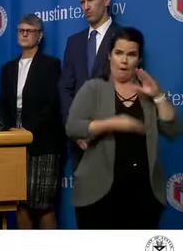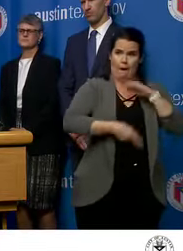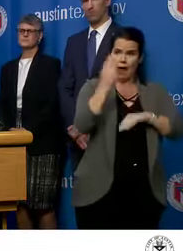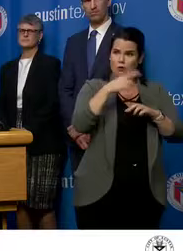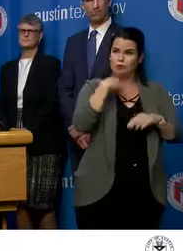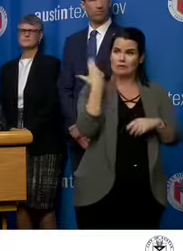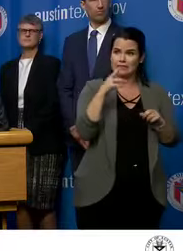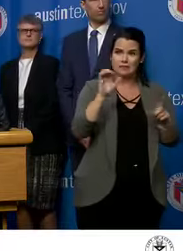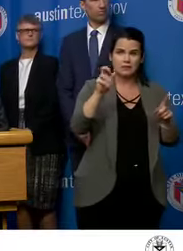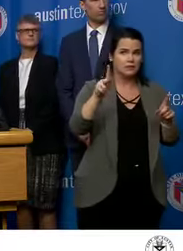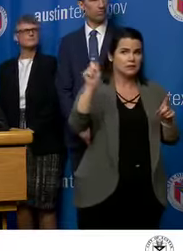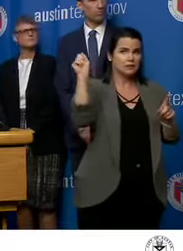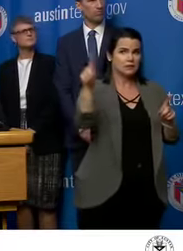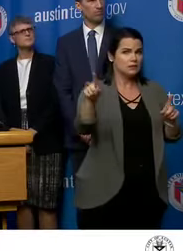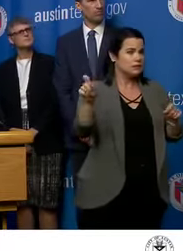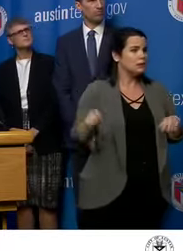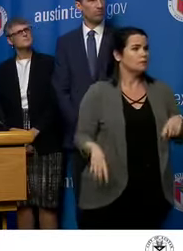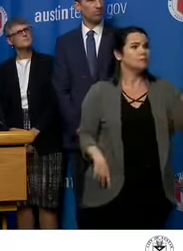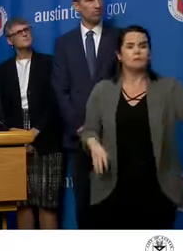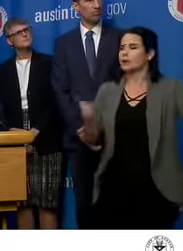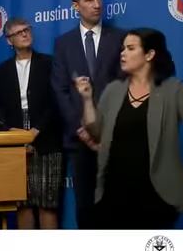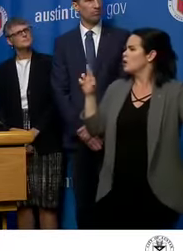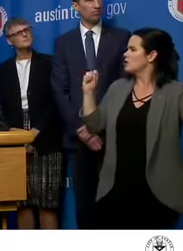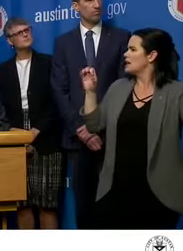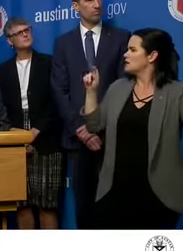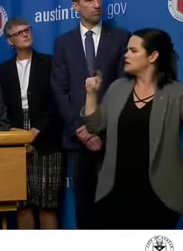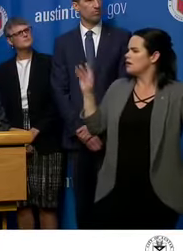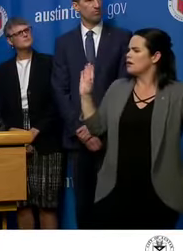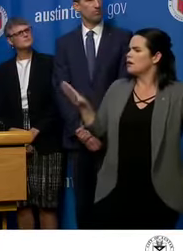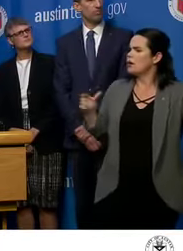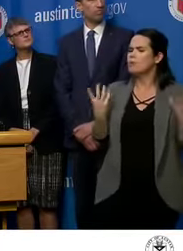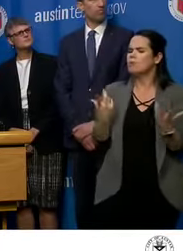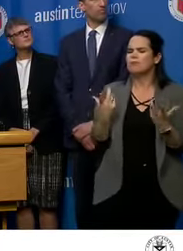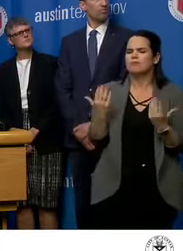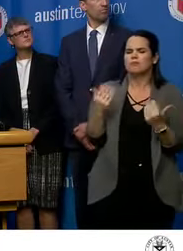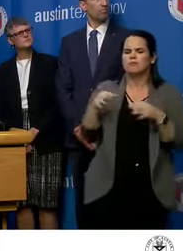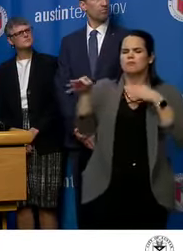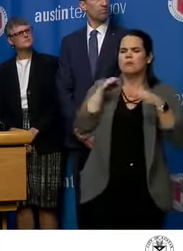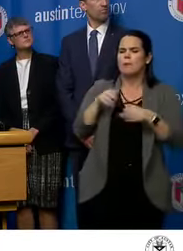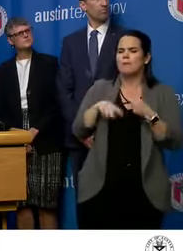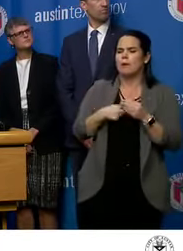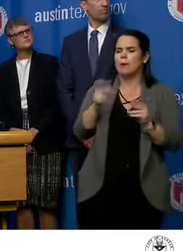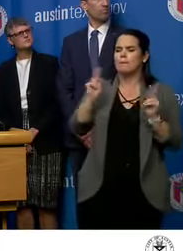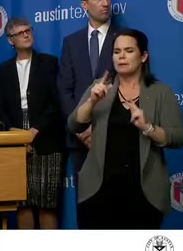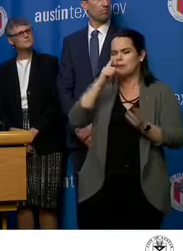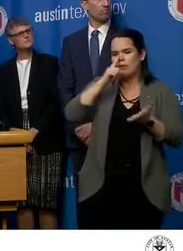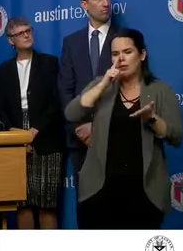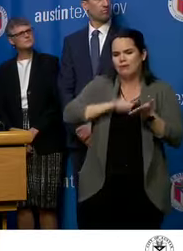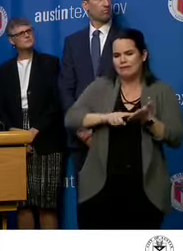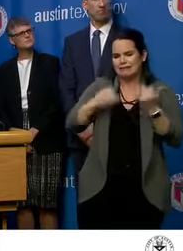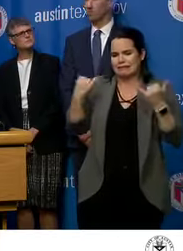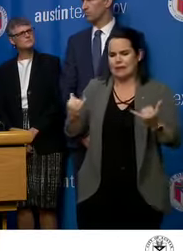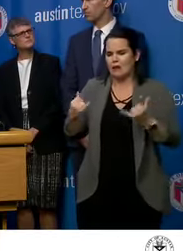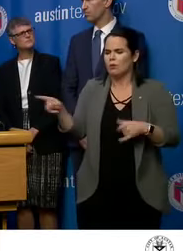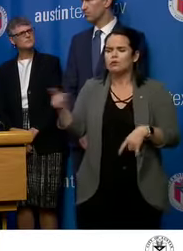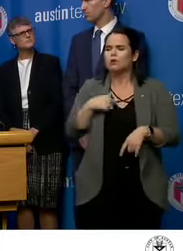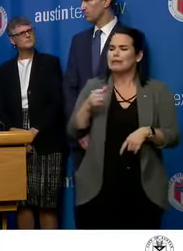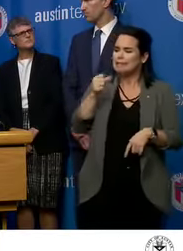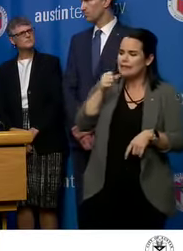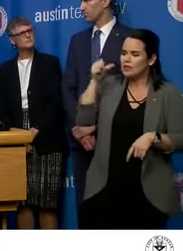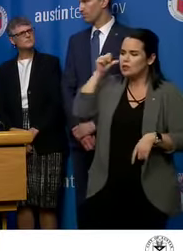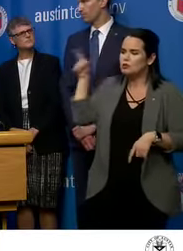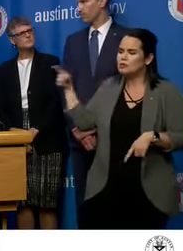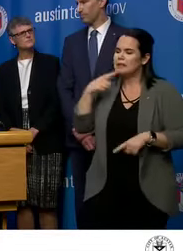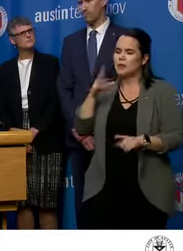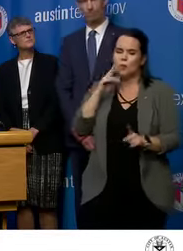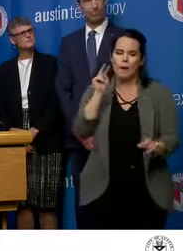risk? Natalie, over here. Dr. Scott, what more can you tell us about the individual or individuals under investigation? Yesterday you said that they would be